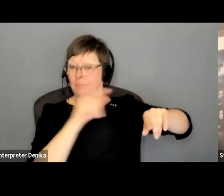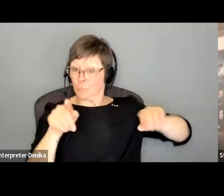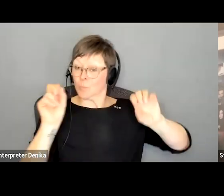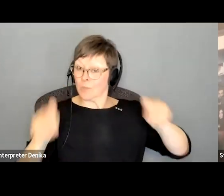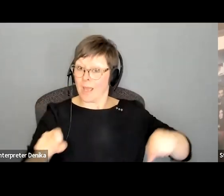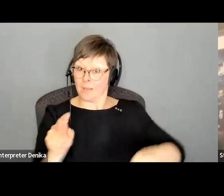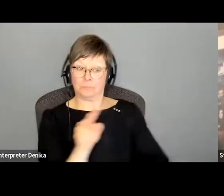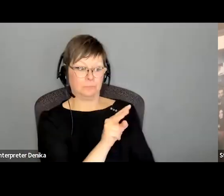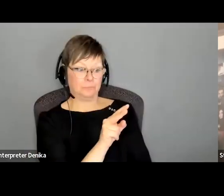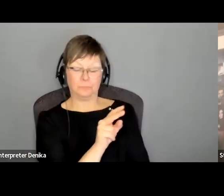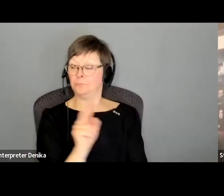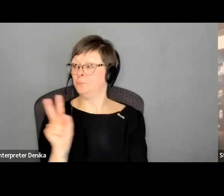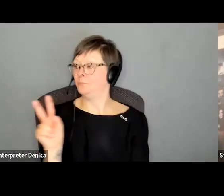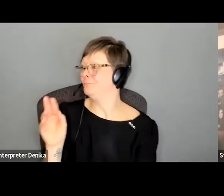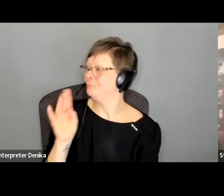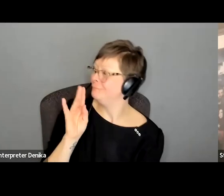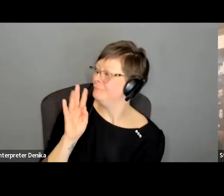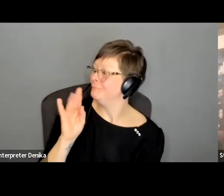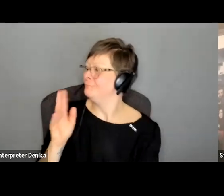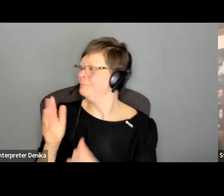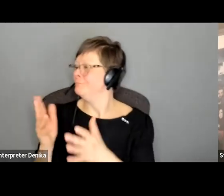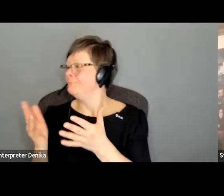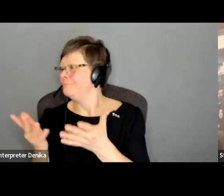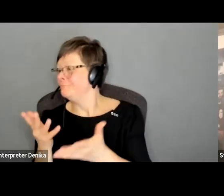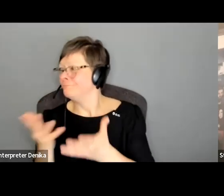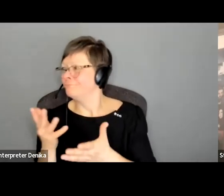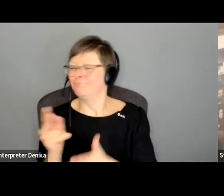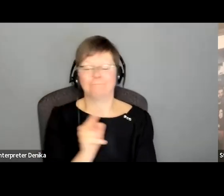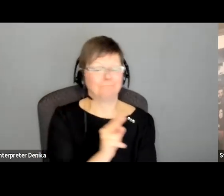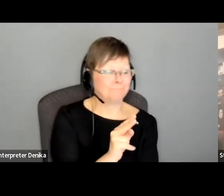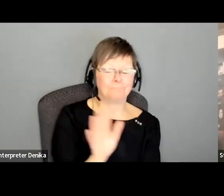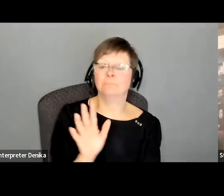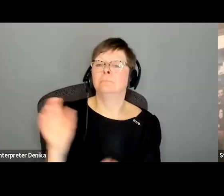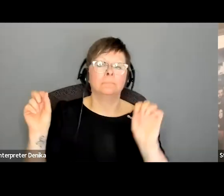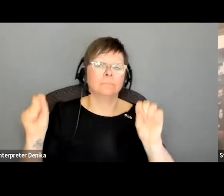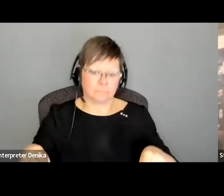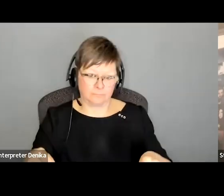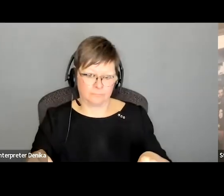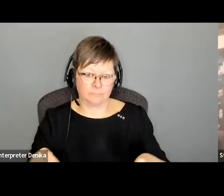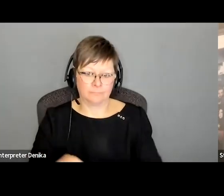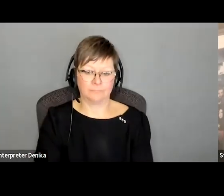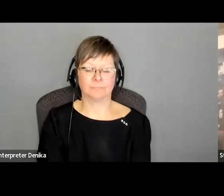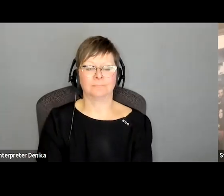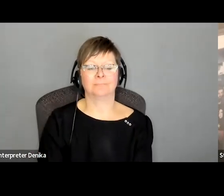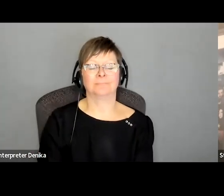need to be that's sort of the overarching